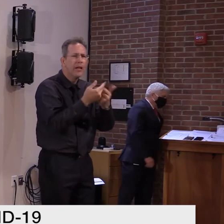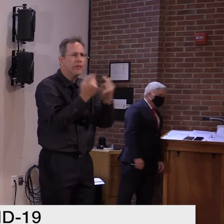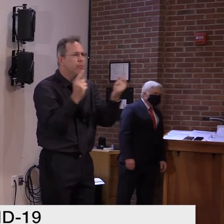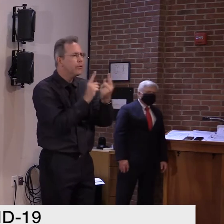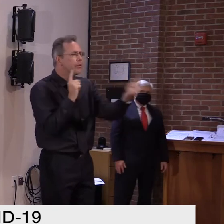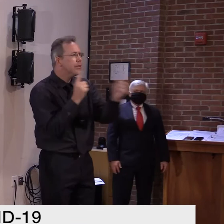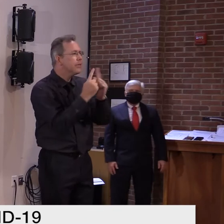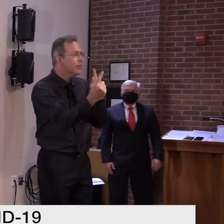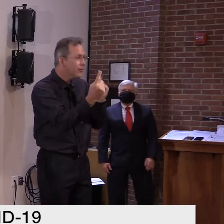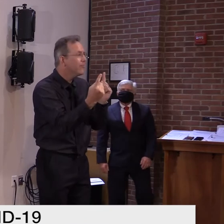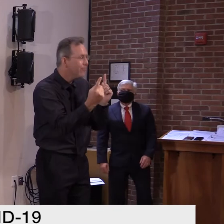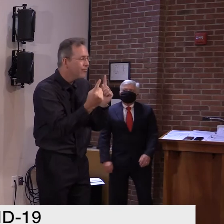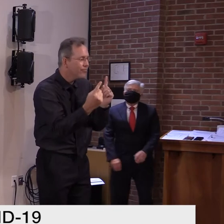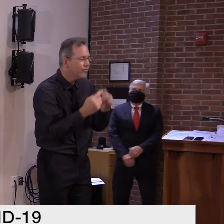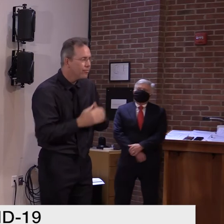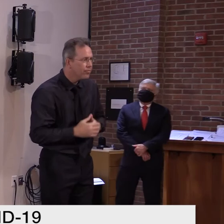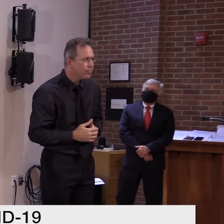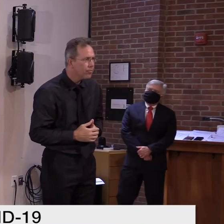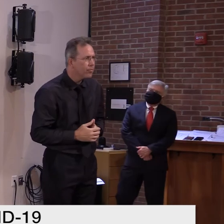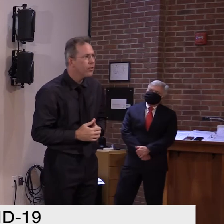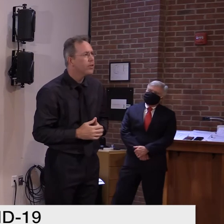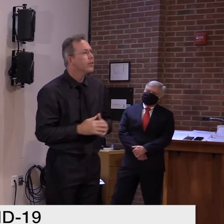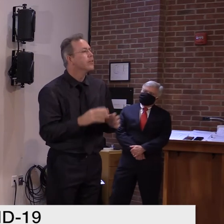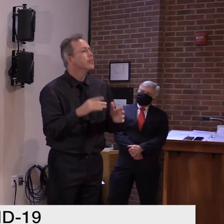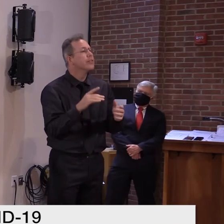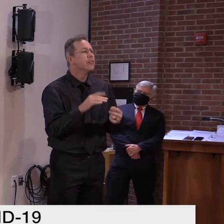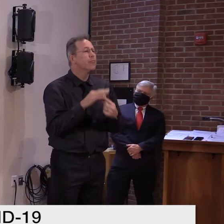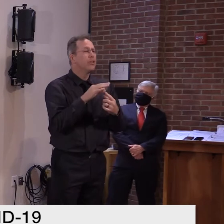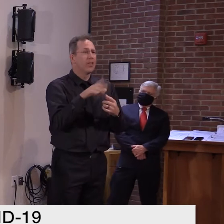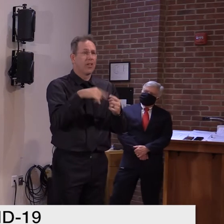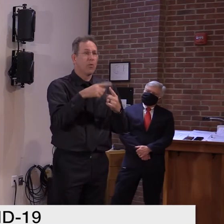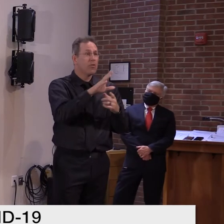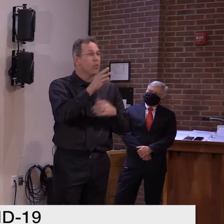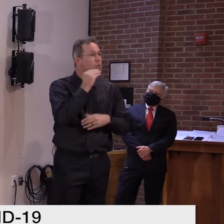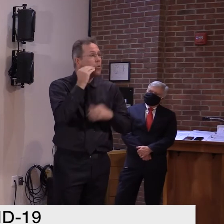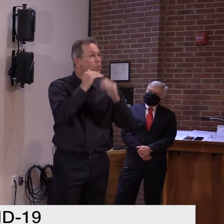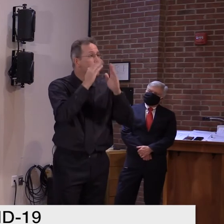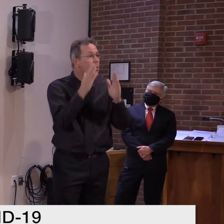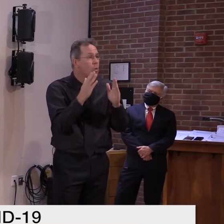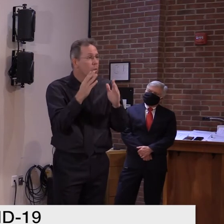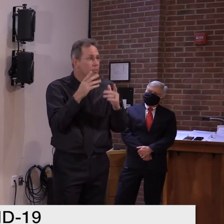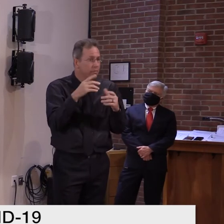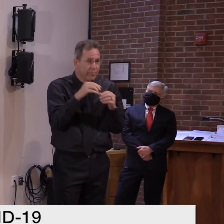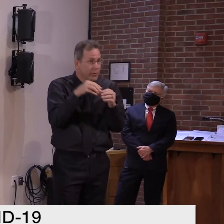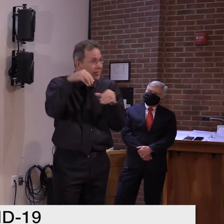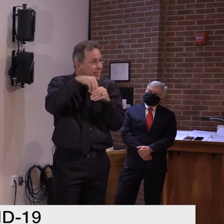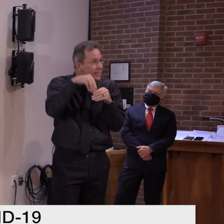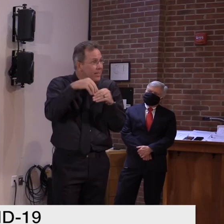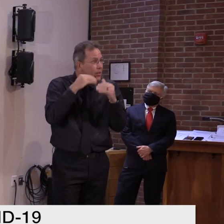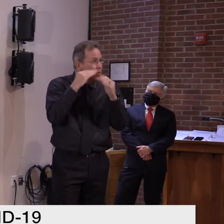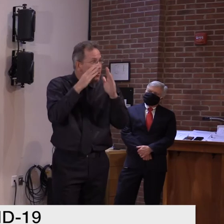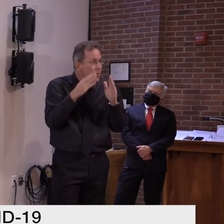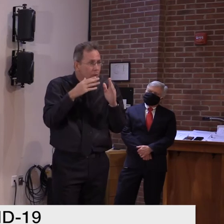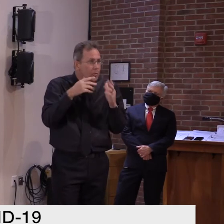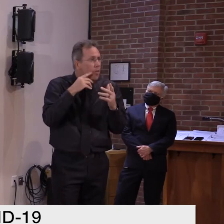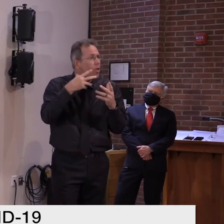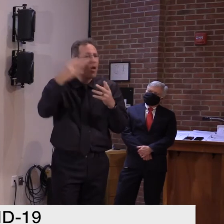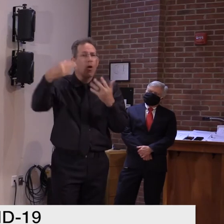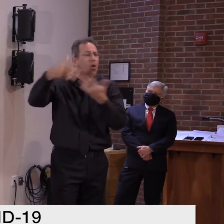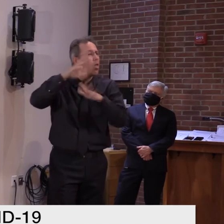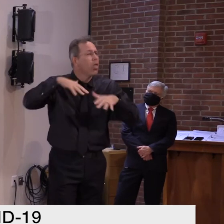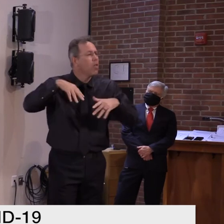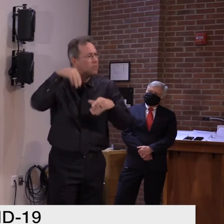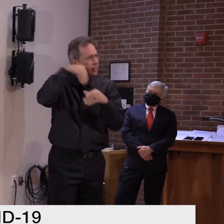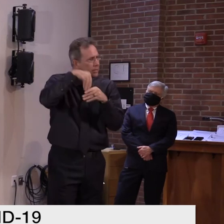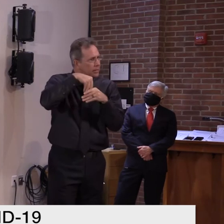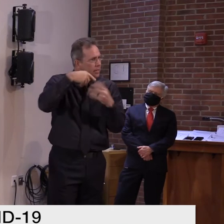uh, unless it's in your, your, your current household, um, you shouldn't interact with anyone. You shouldn't interact with your neighbor. You